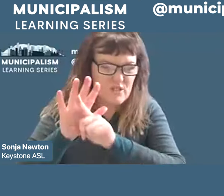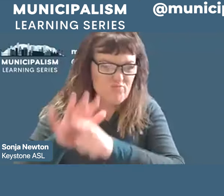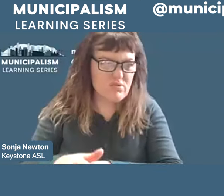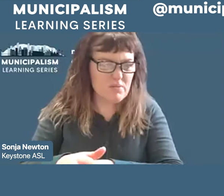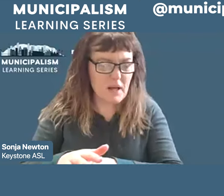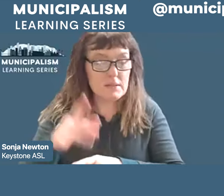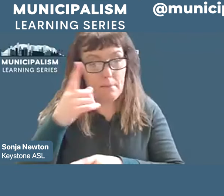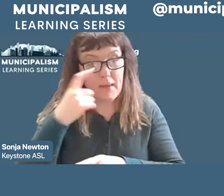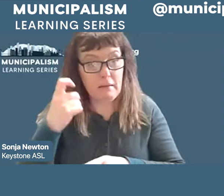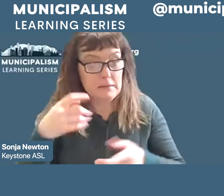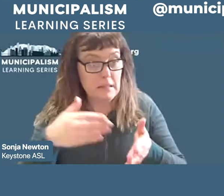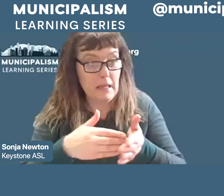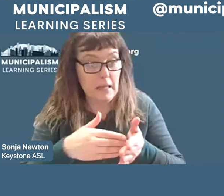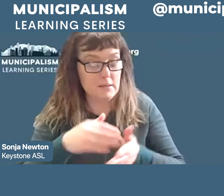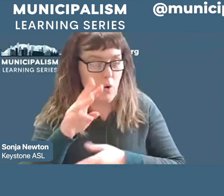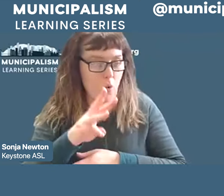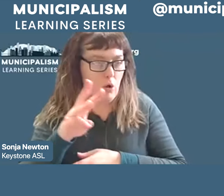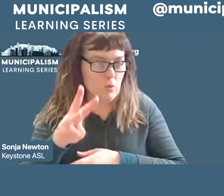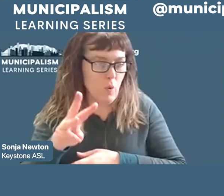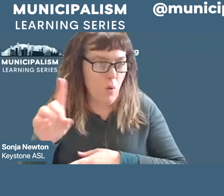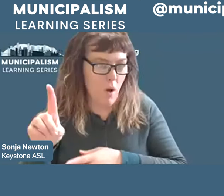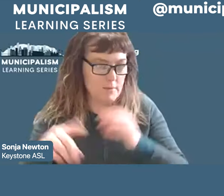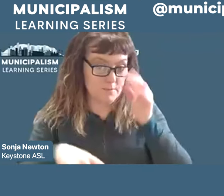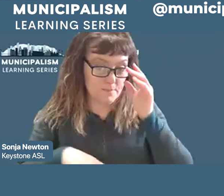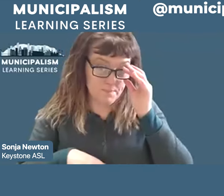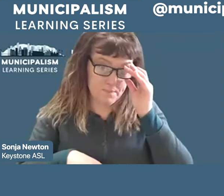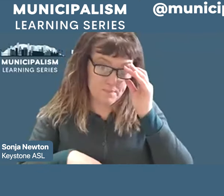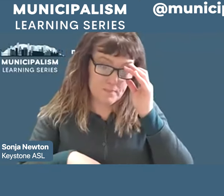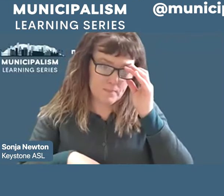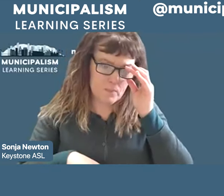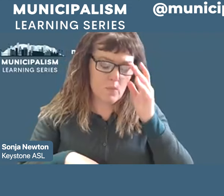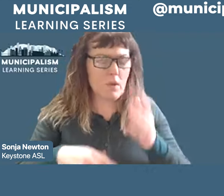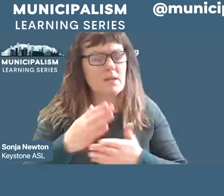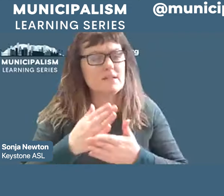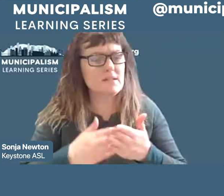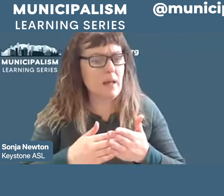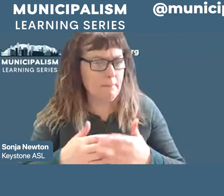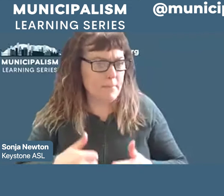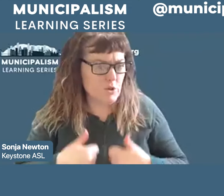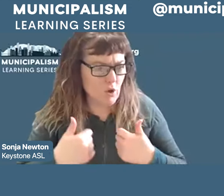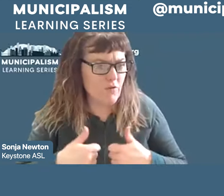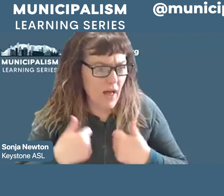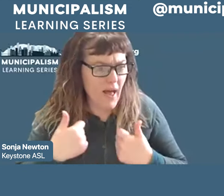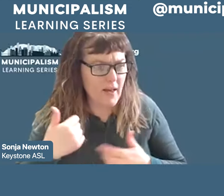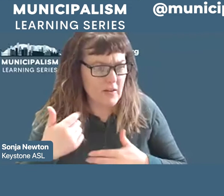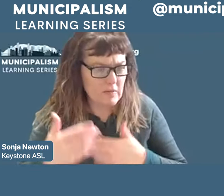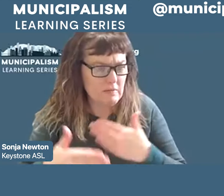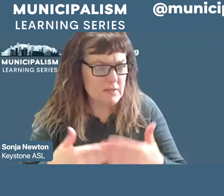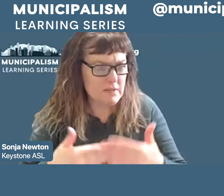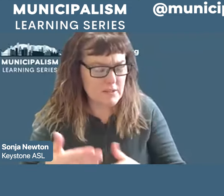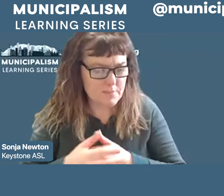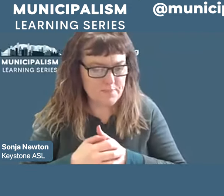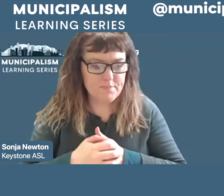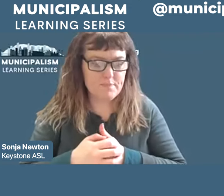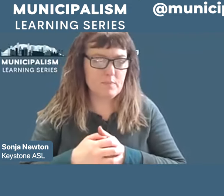and conscription. Some survived and flourished, as in the cases of Red Vienna,